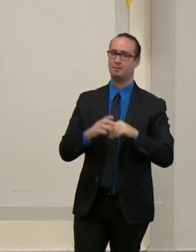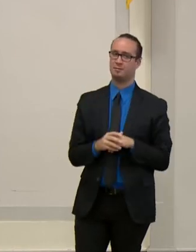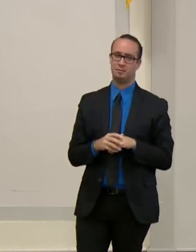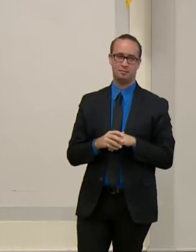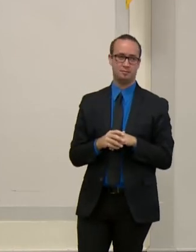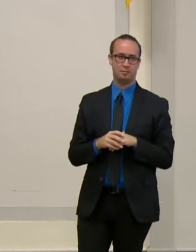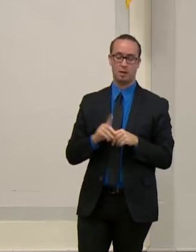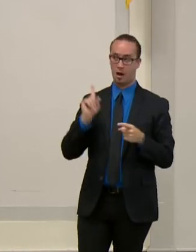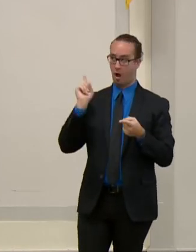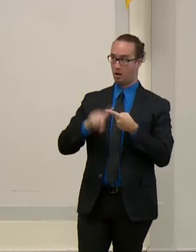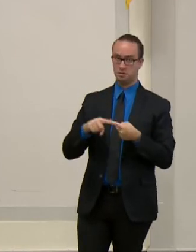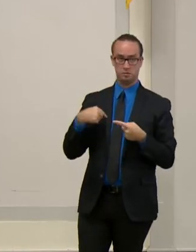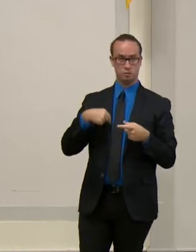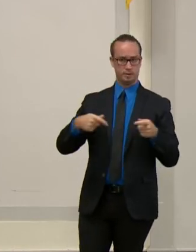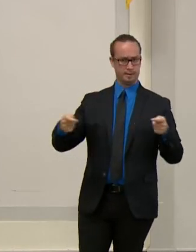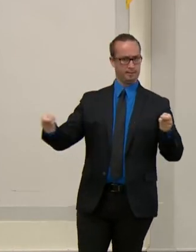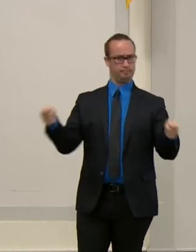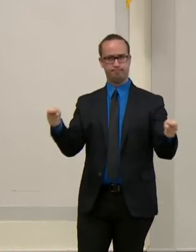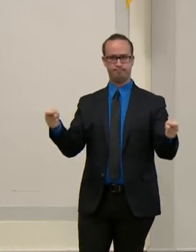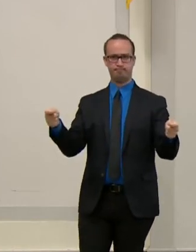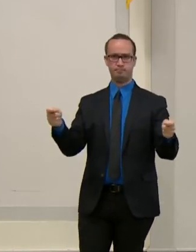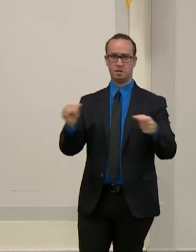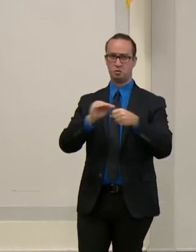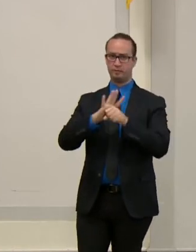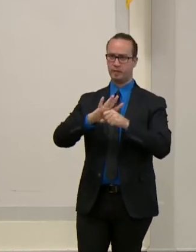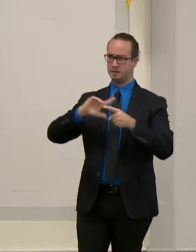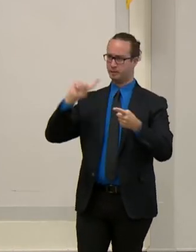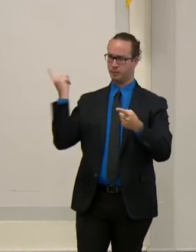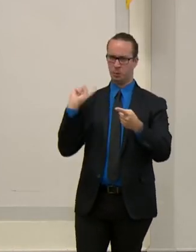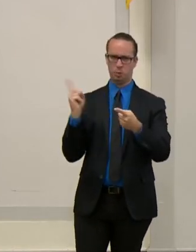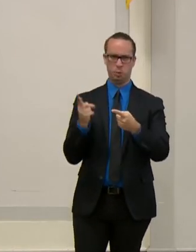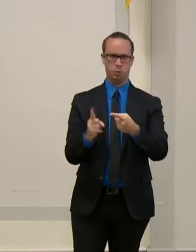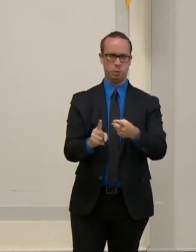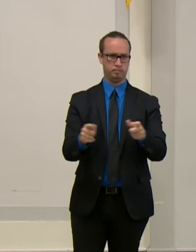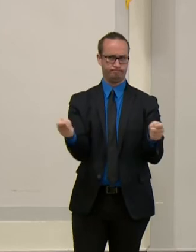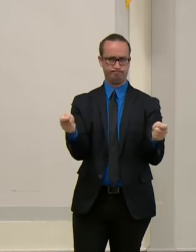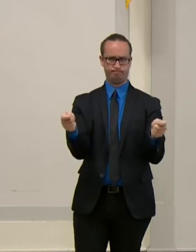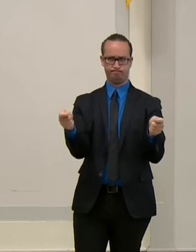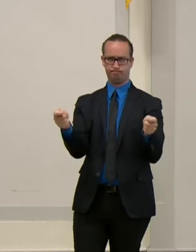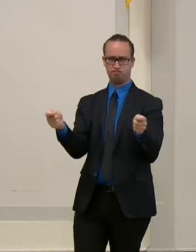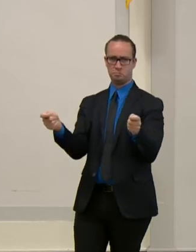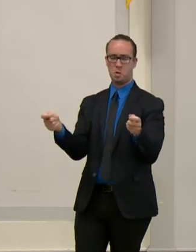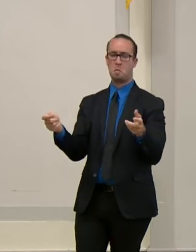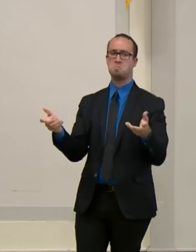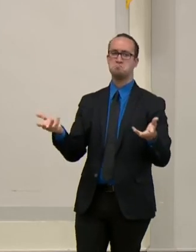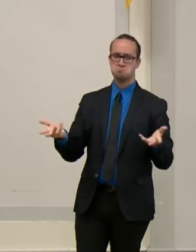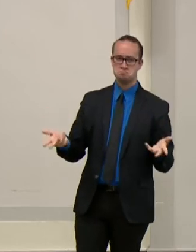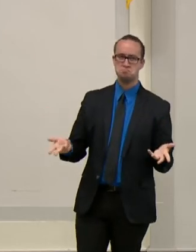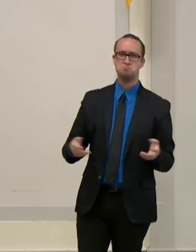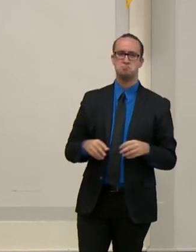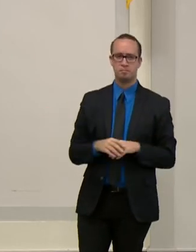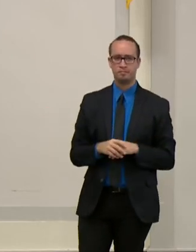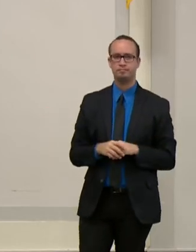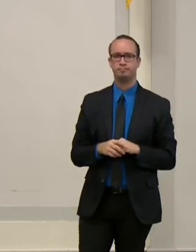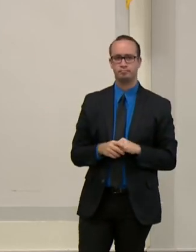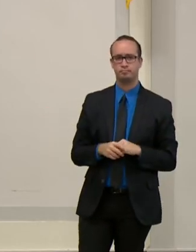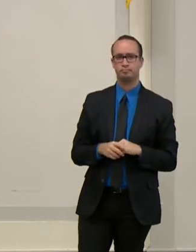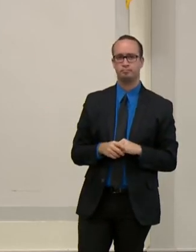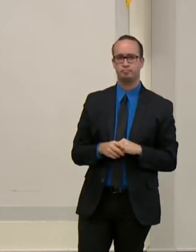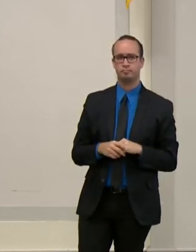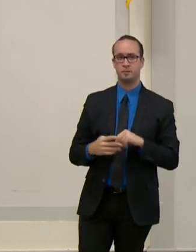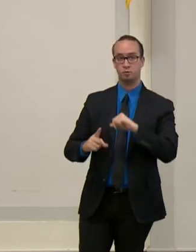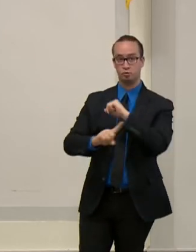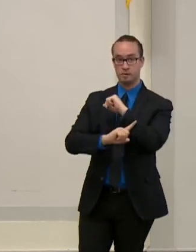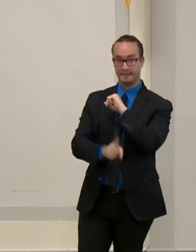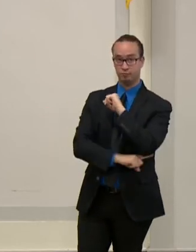we're not going to meet in public. So simple as that. And to get back to the trash issue, I hate trash. Uh, we had closed all of those